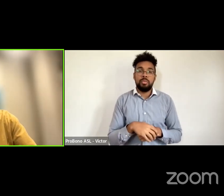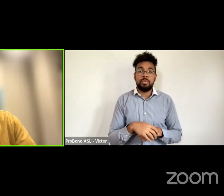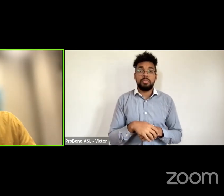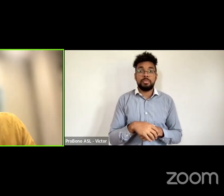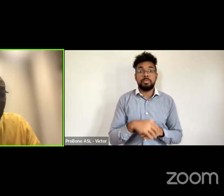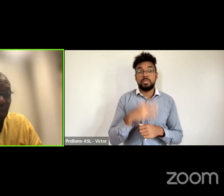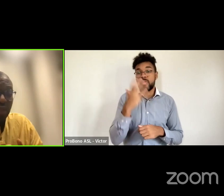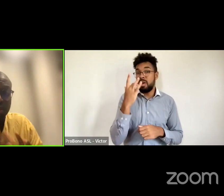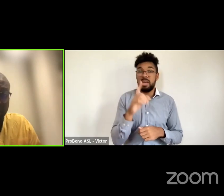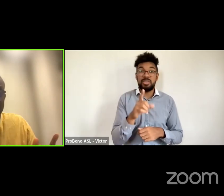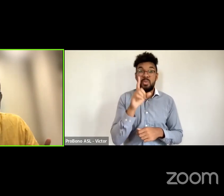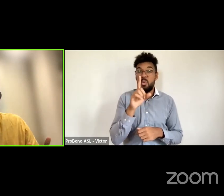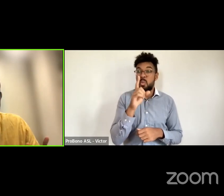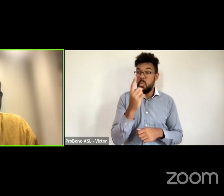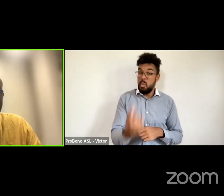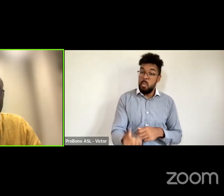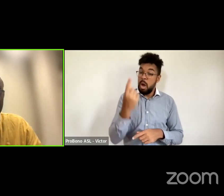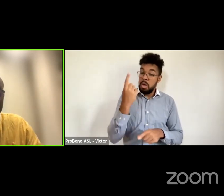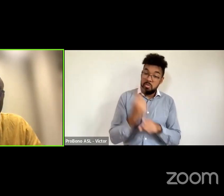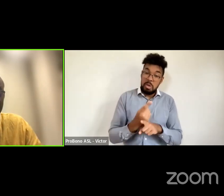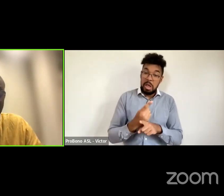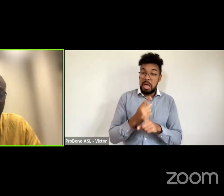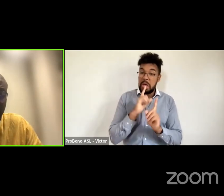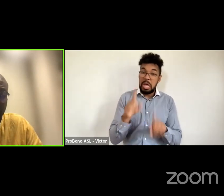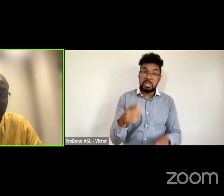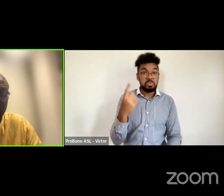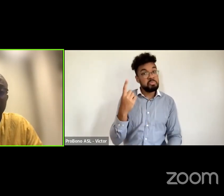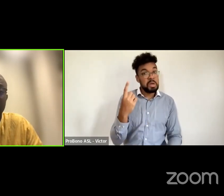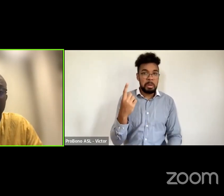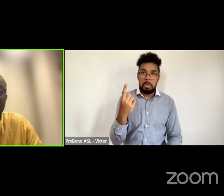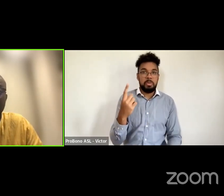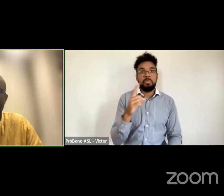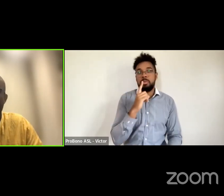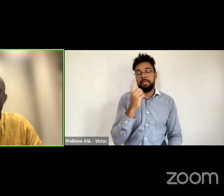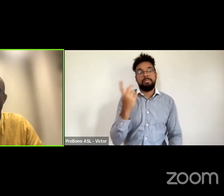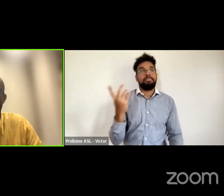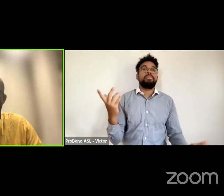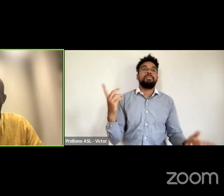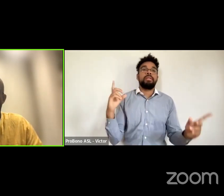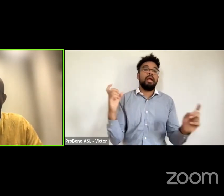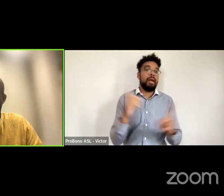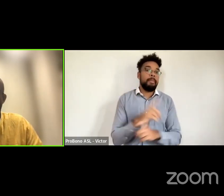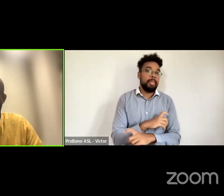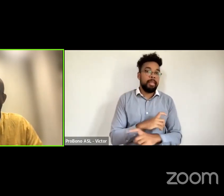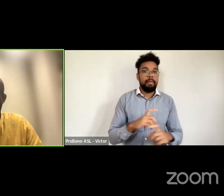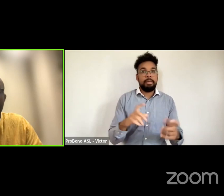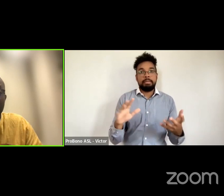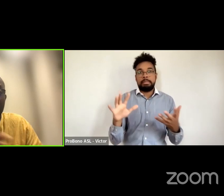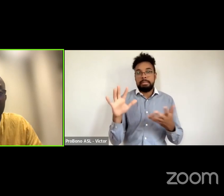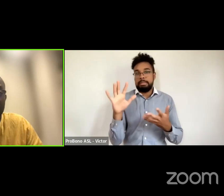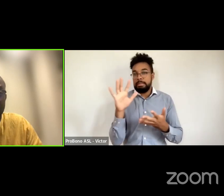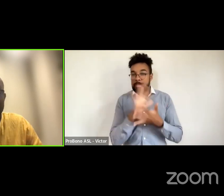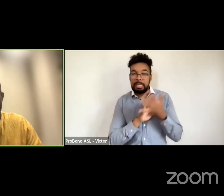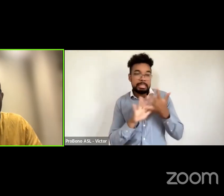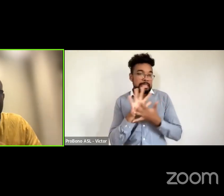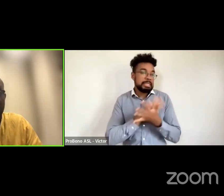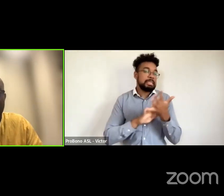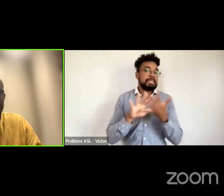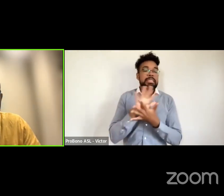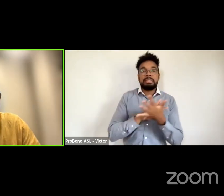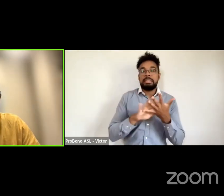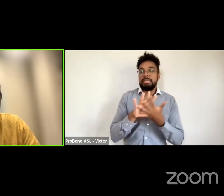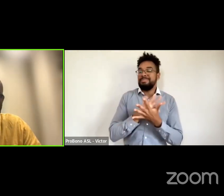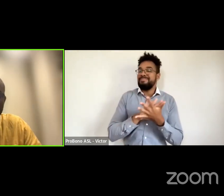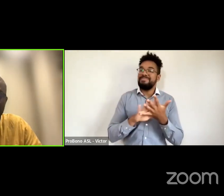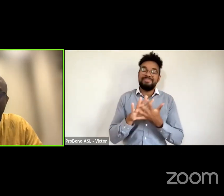it's not a one-way answer it is it is complex right it is it is very messy and um there is no one way answer one